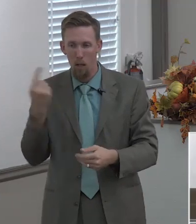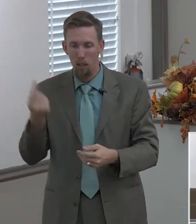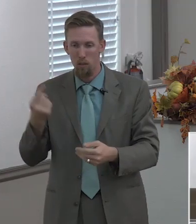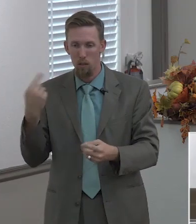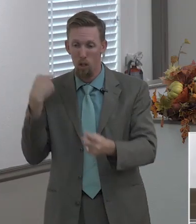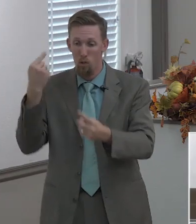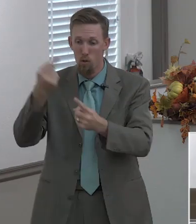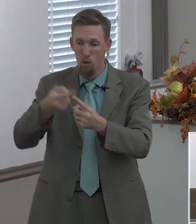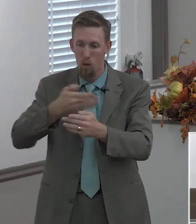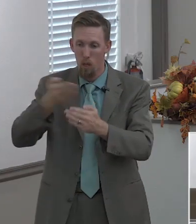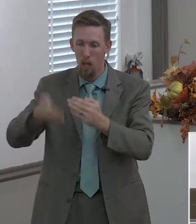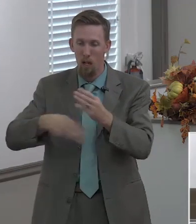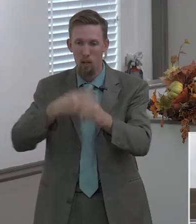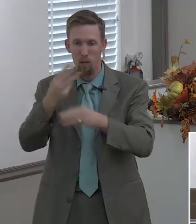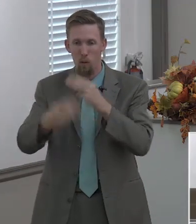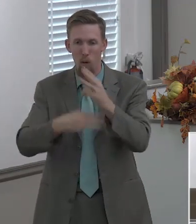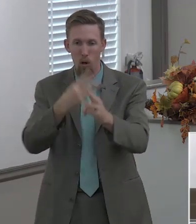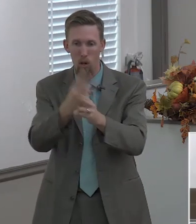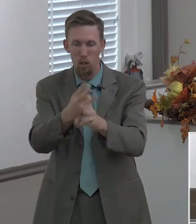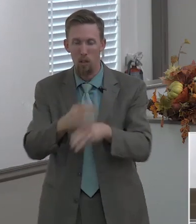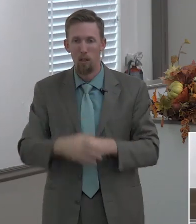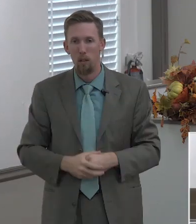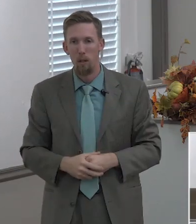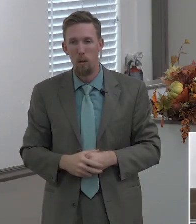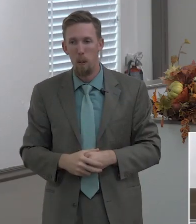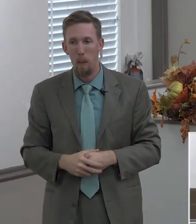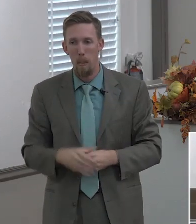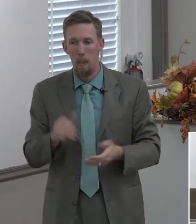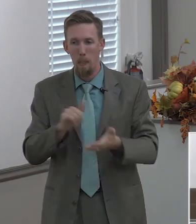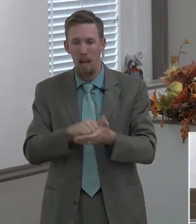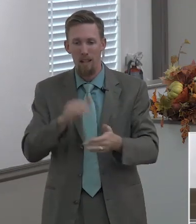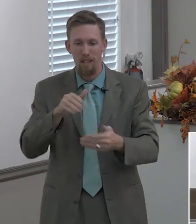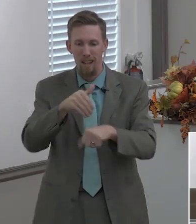the sending out that's the sending out